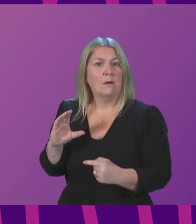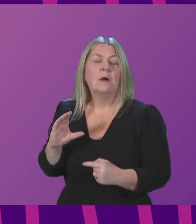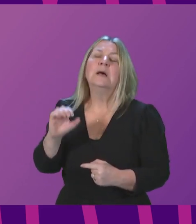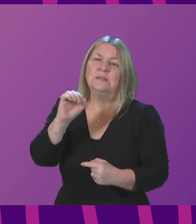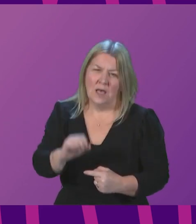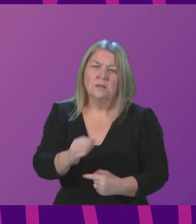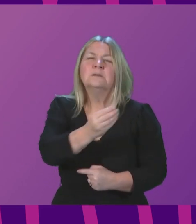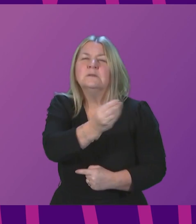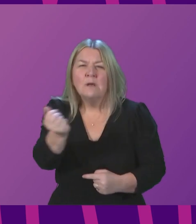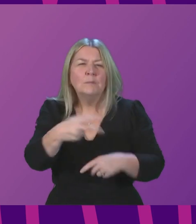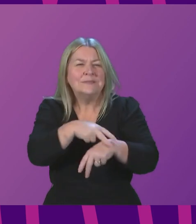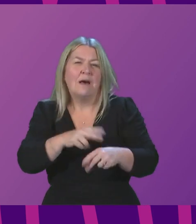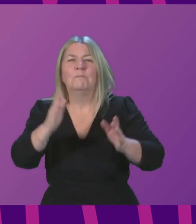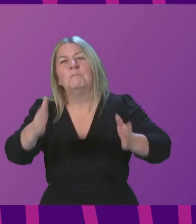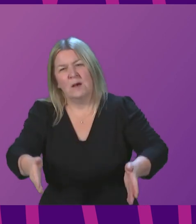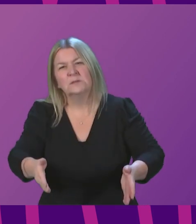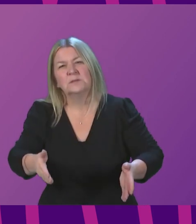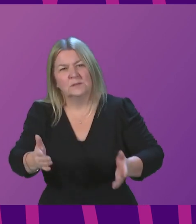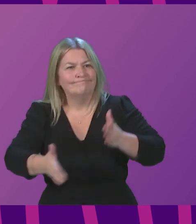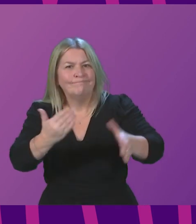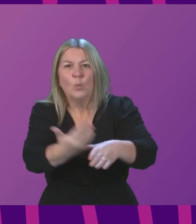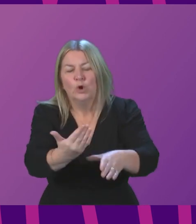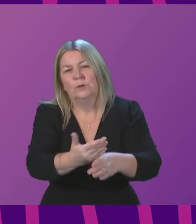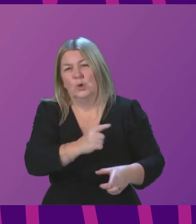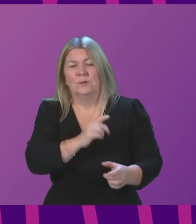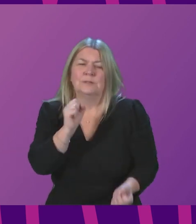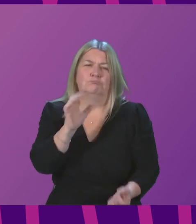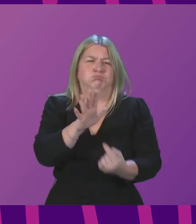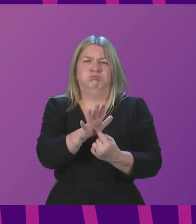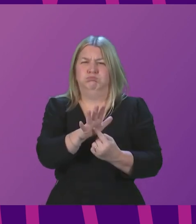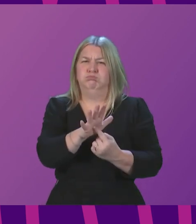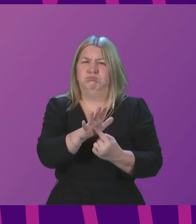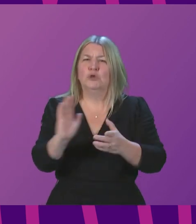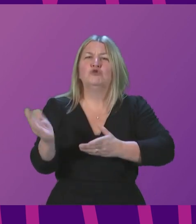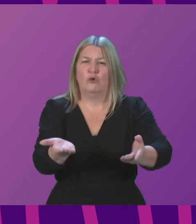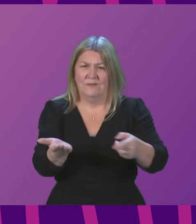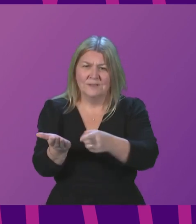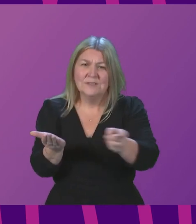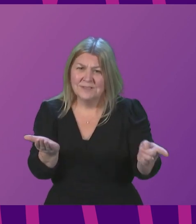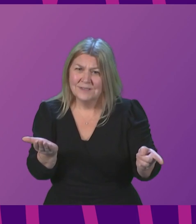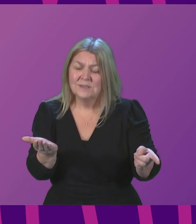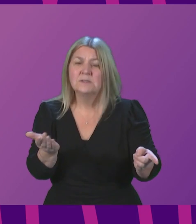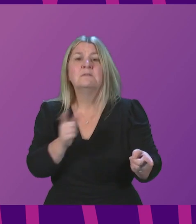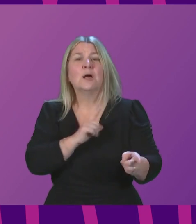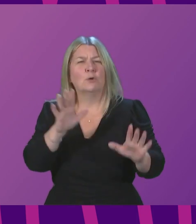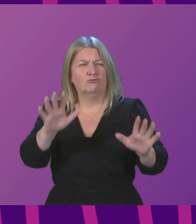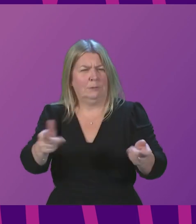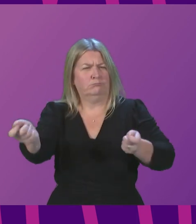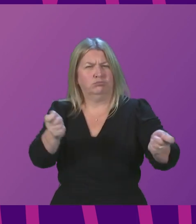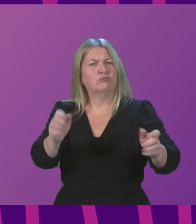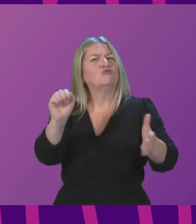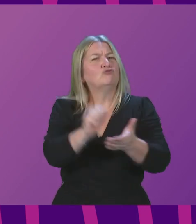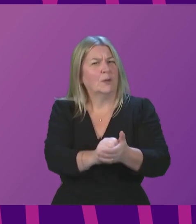work because they are providing critical services. That is why it is so important that we support the right mitigations. Some of the